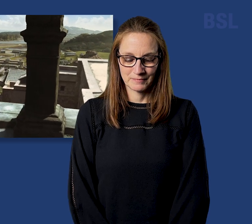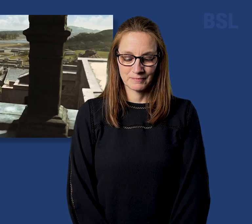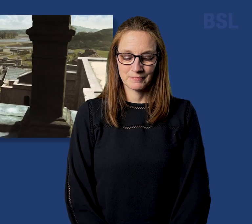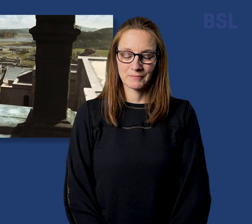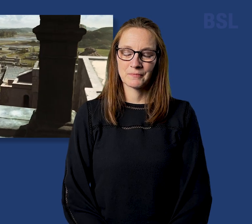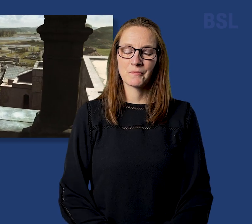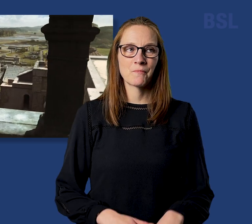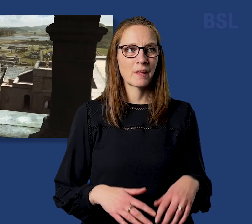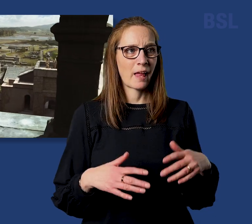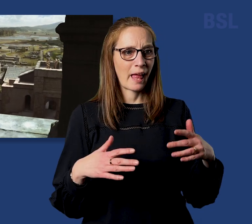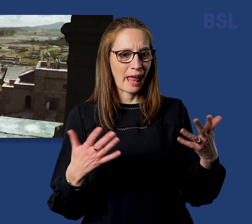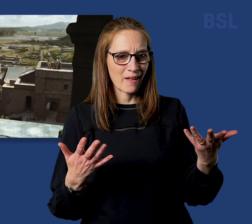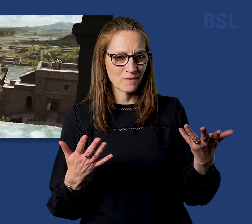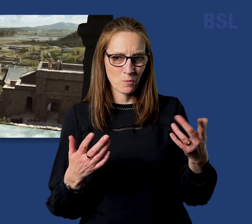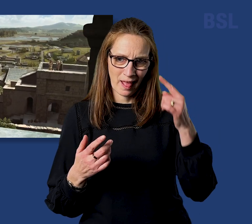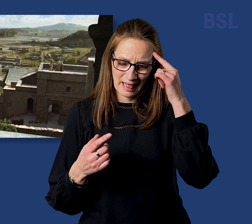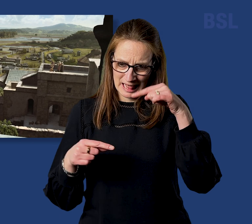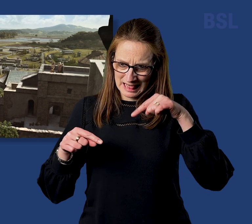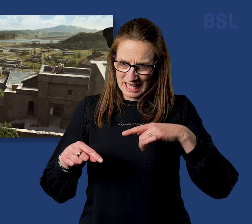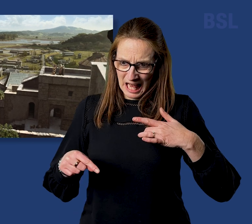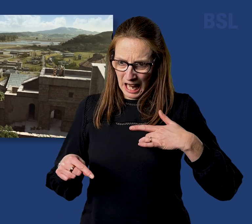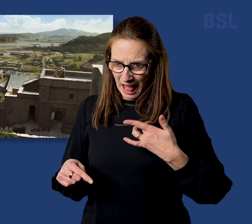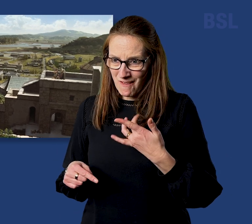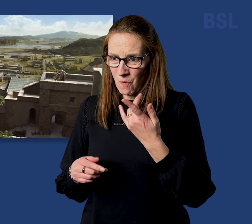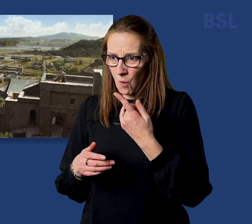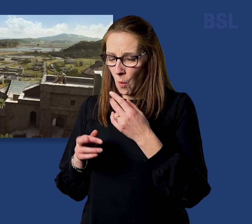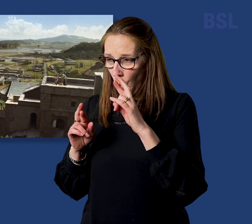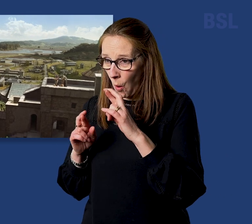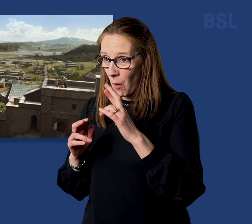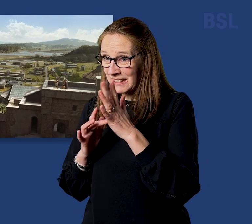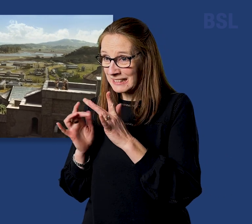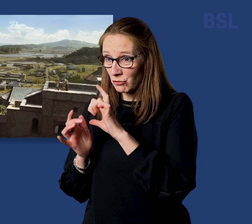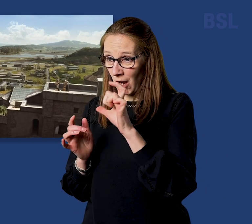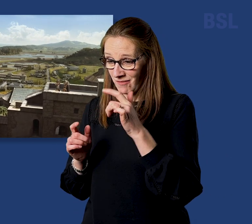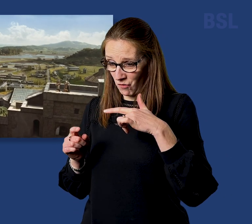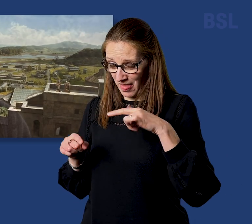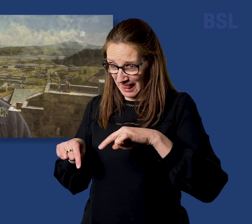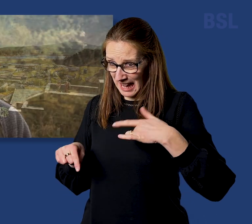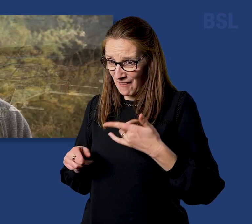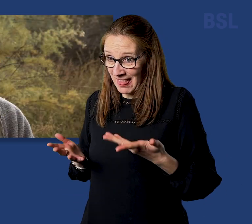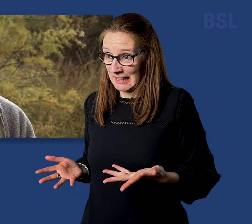If in this life only we have hope in Christ, we